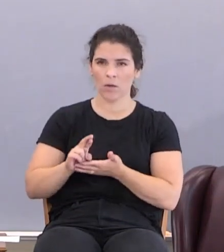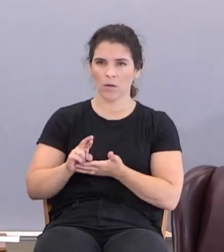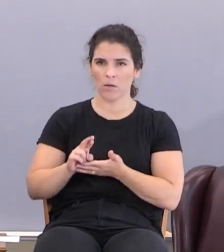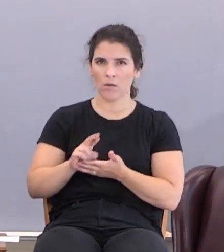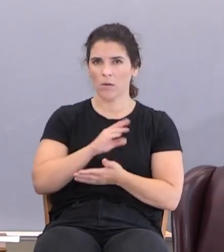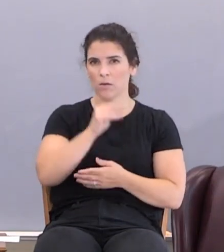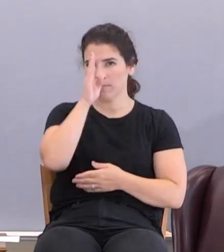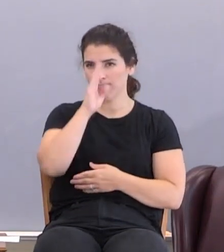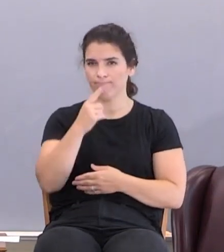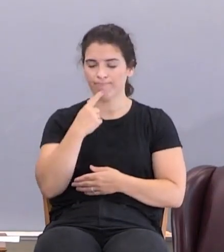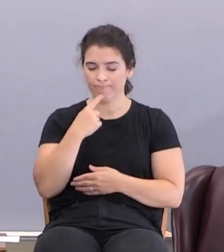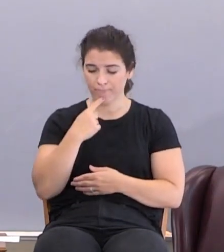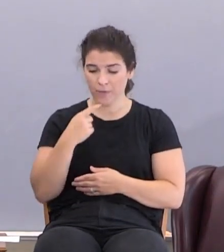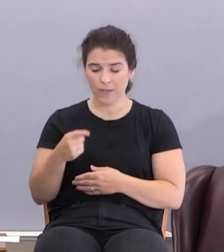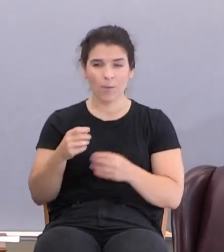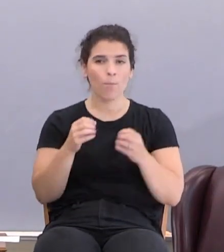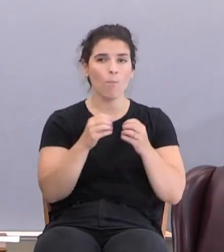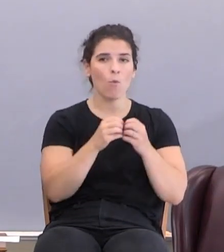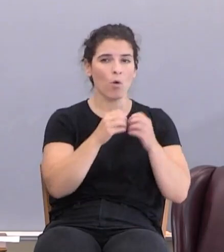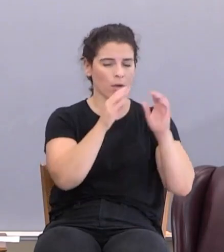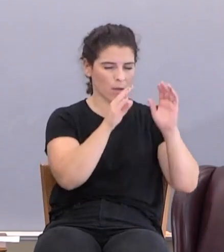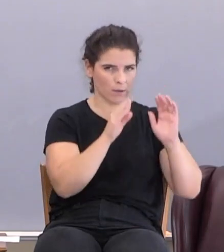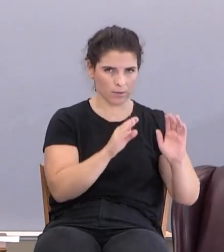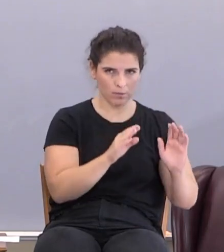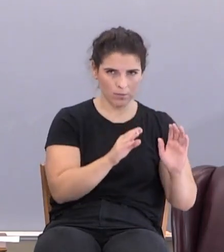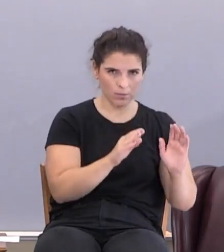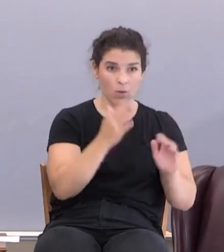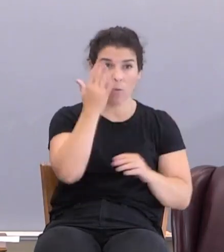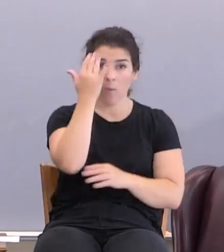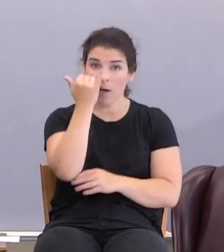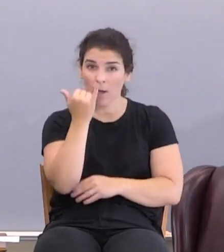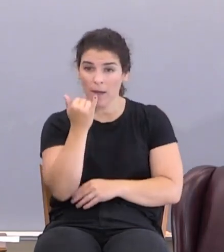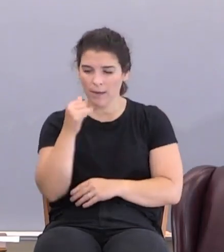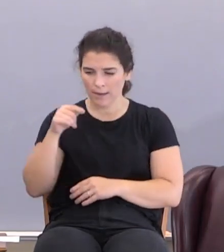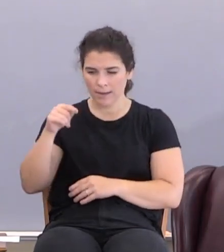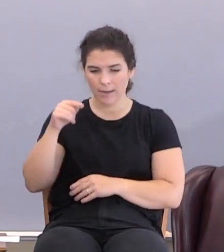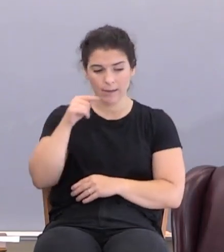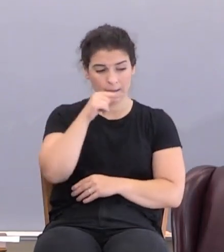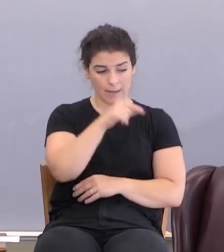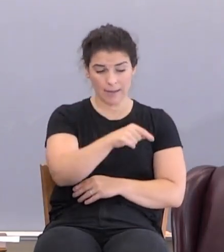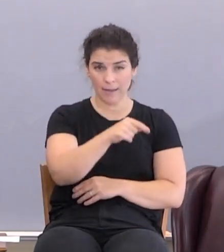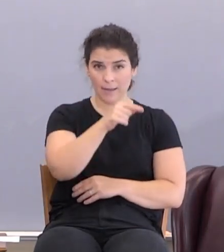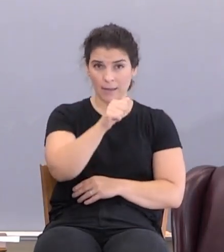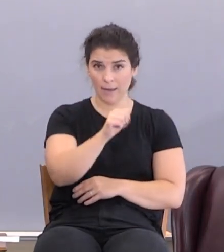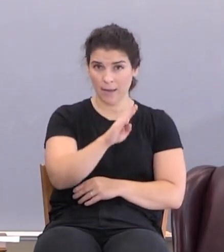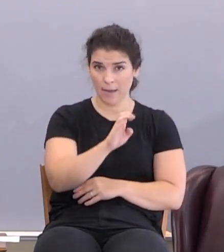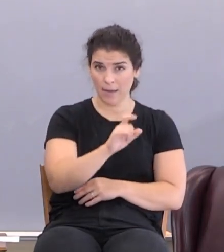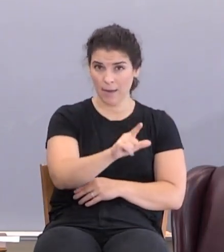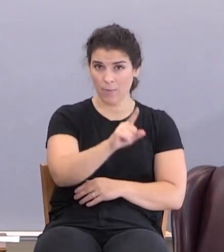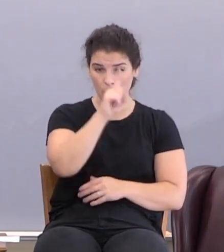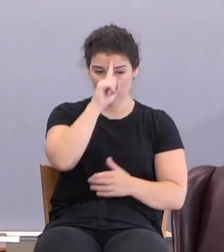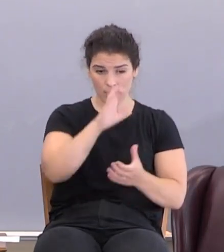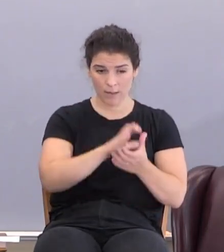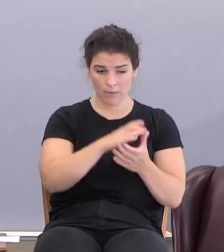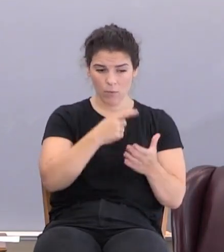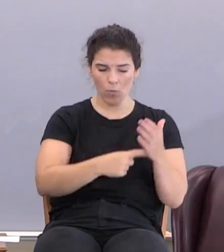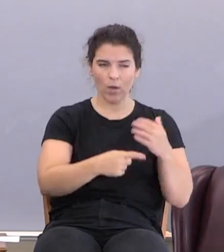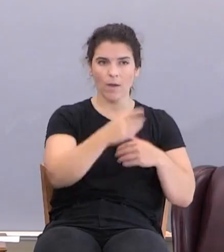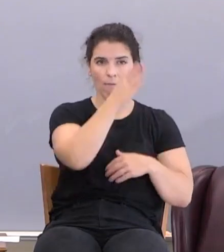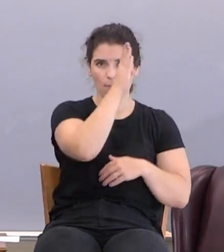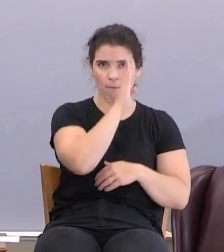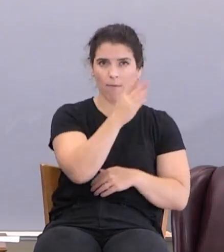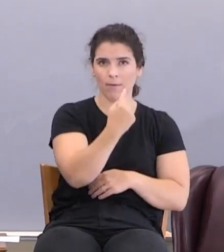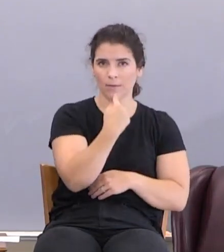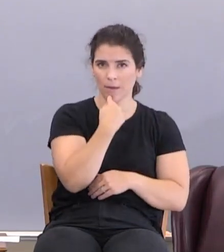And God said, here's a more excellent. Why? Because he believed what I said. And Abel believed what